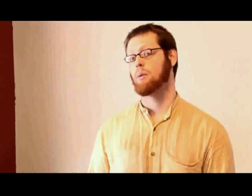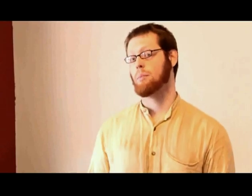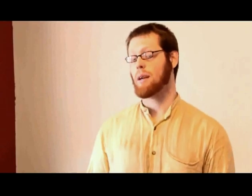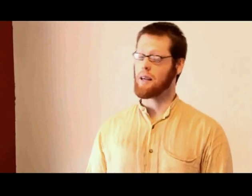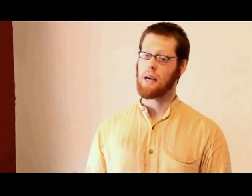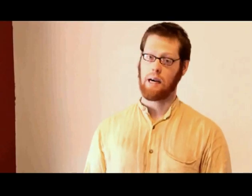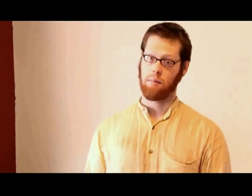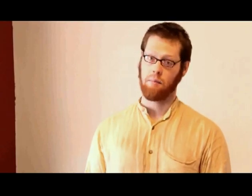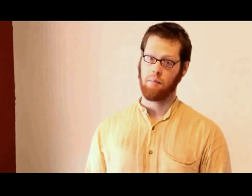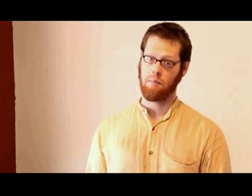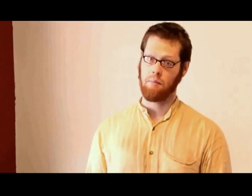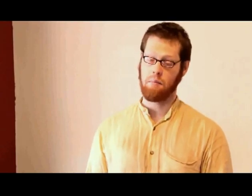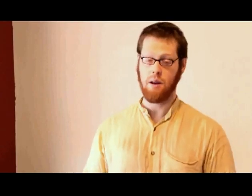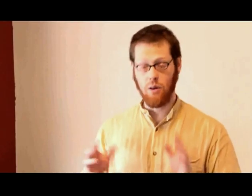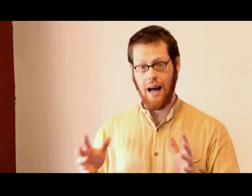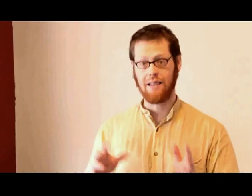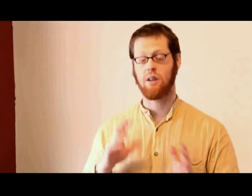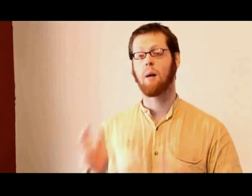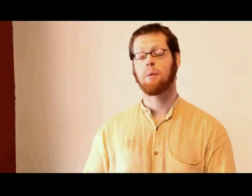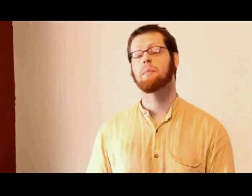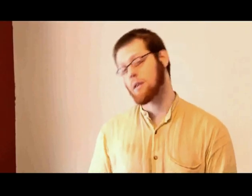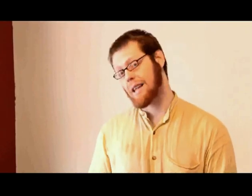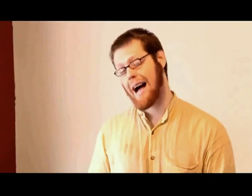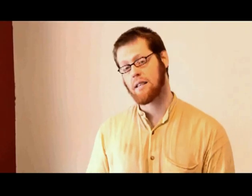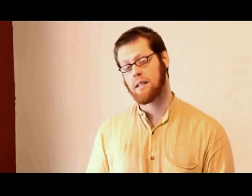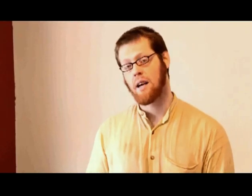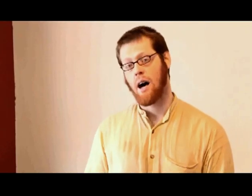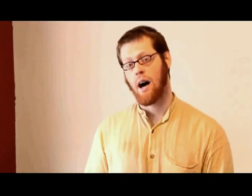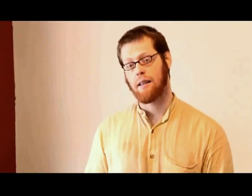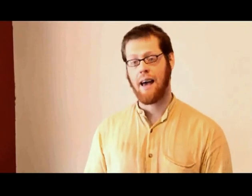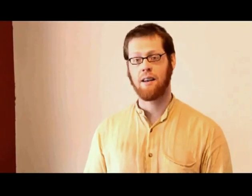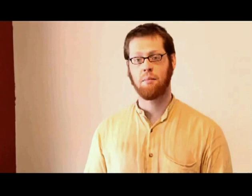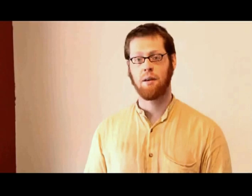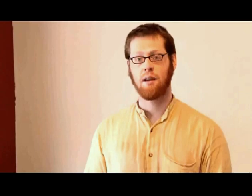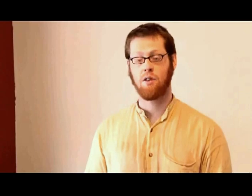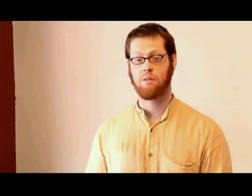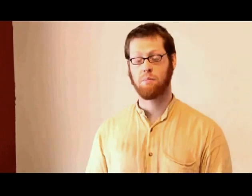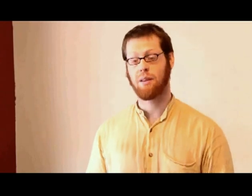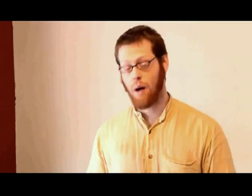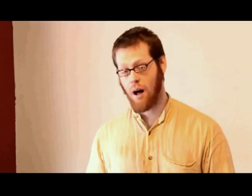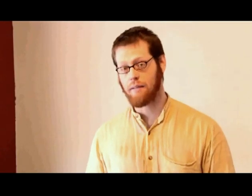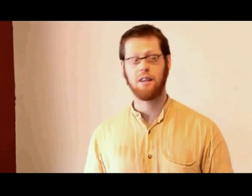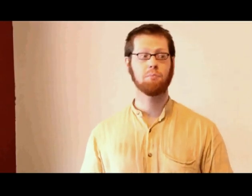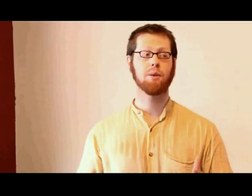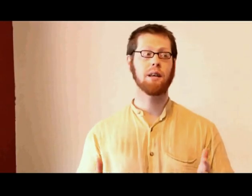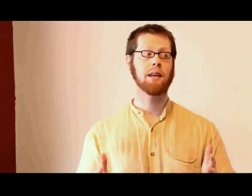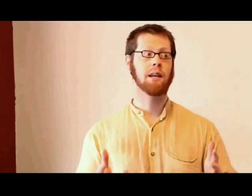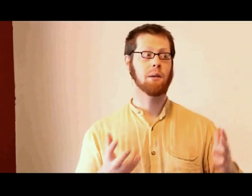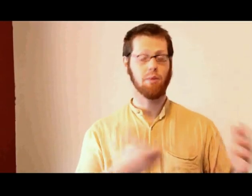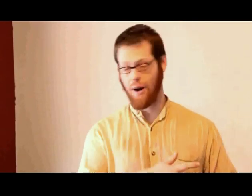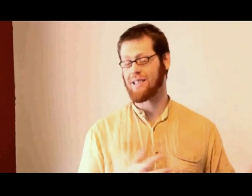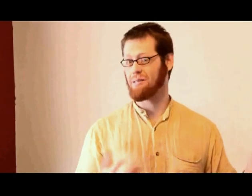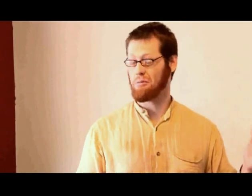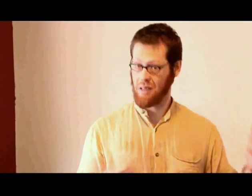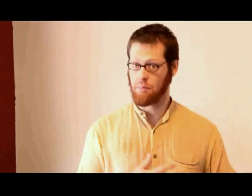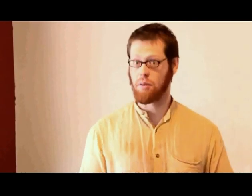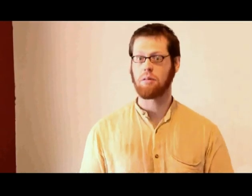would be middle class to upper middle class. Tend to be, in terms of politics, pretty progressive, liberal.